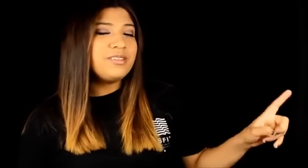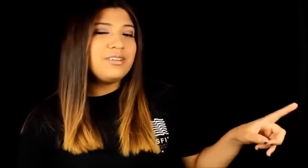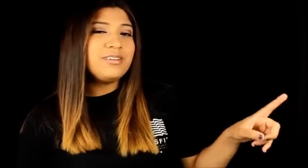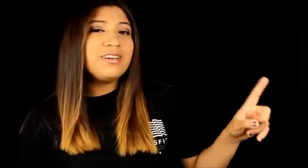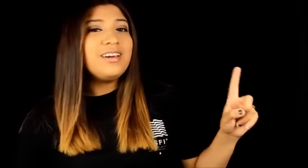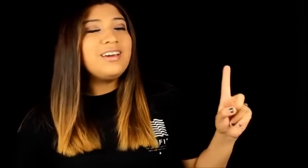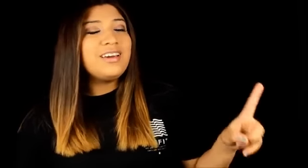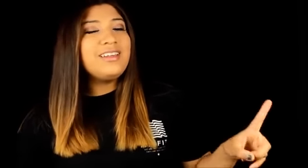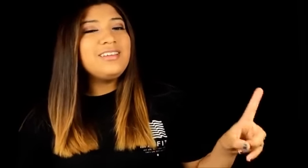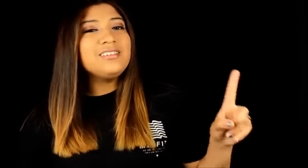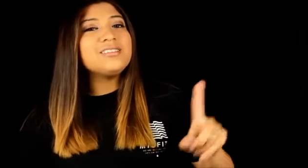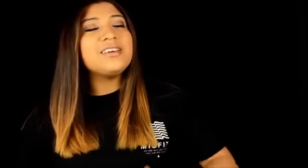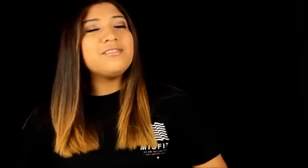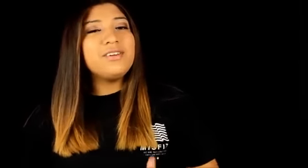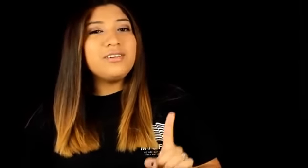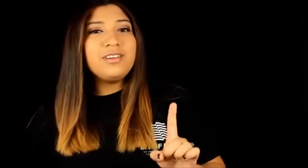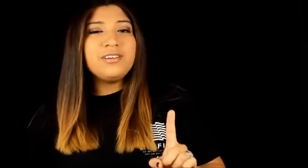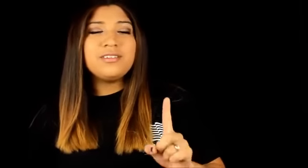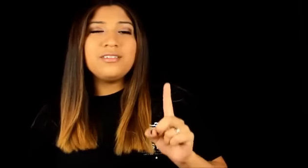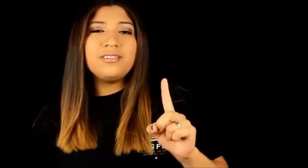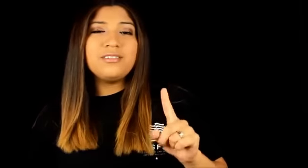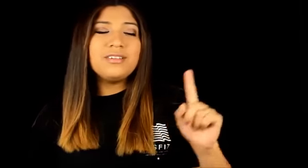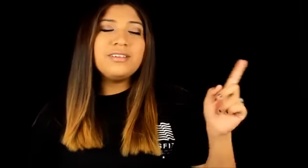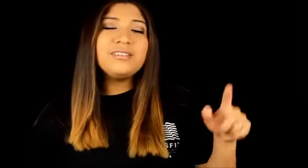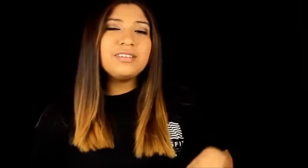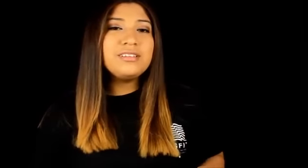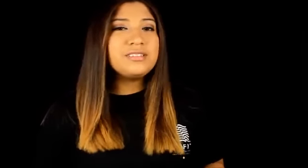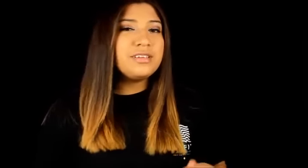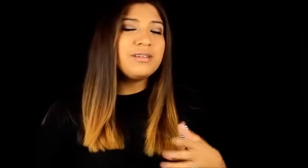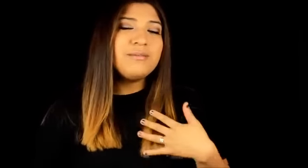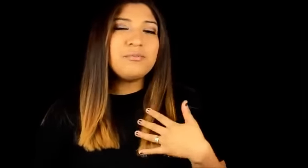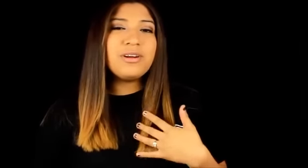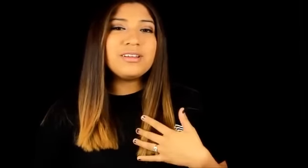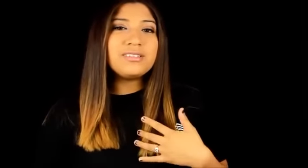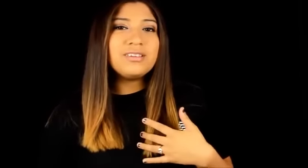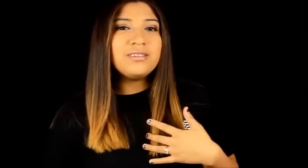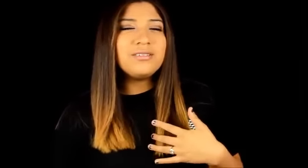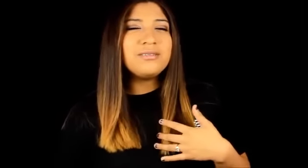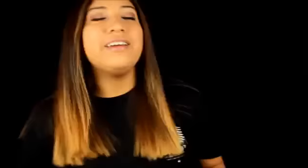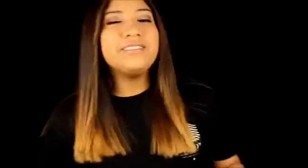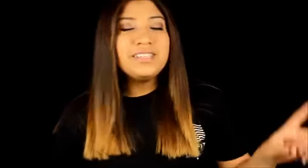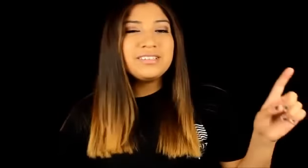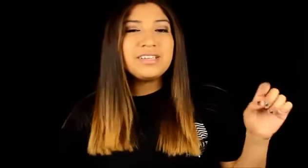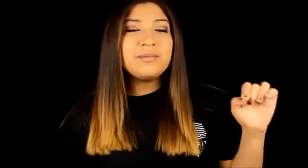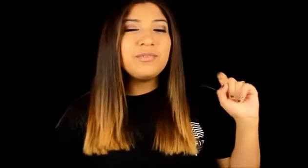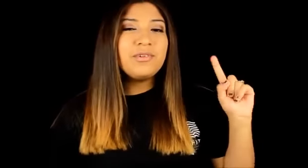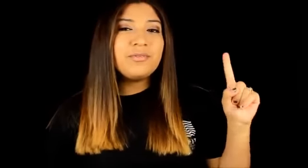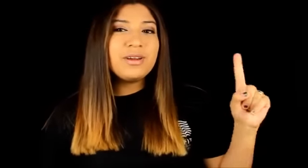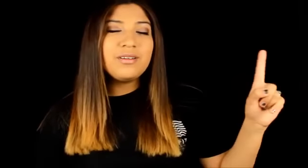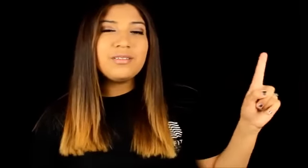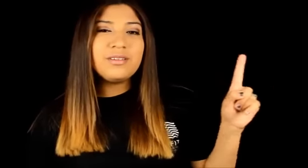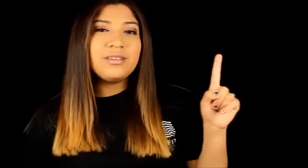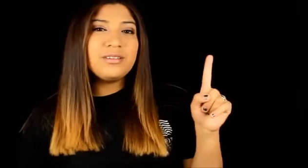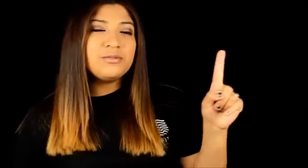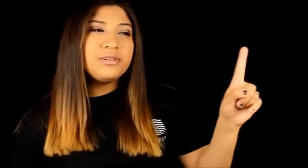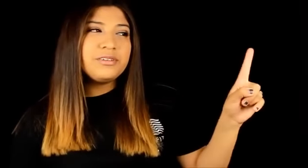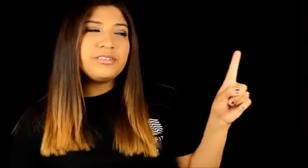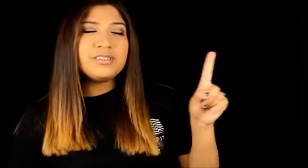this song and he is a very good he's seen I'm impressed you know I've seen his name floating around on the Twitter's